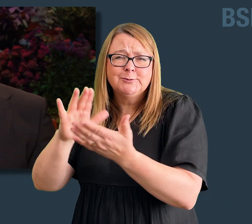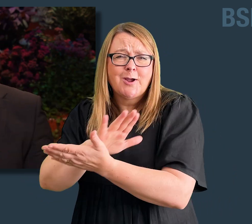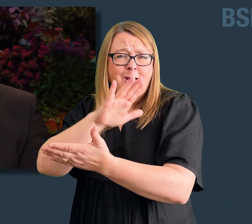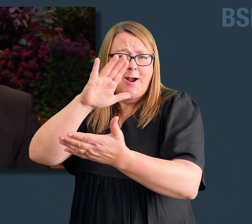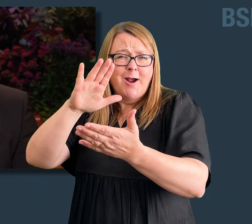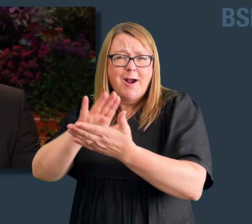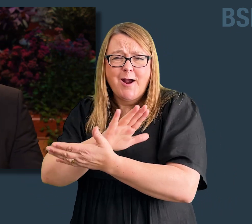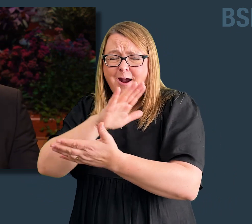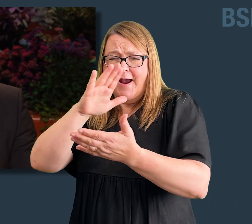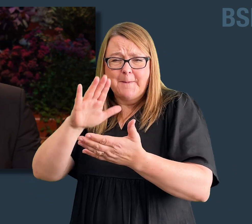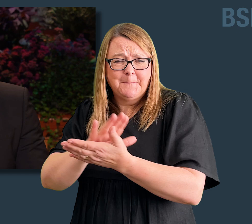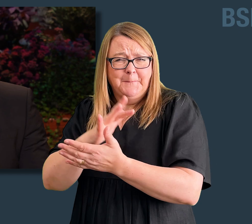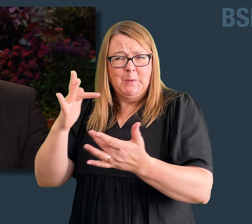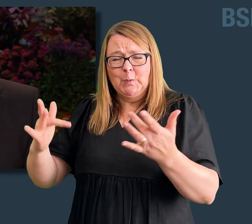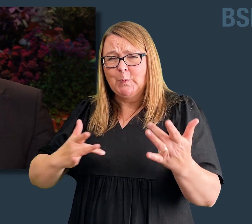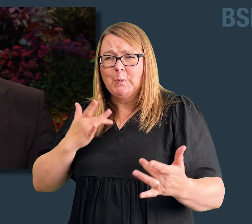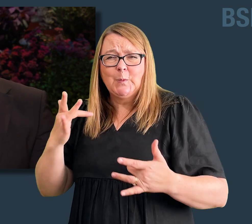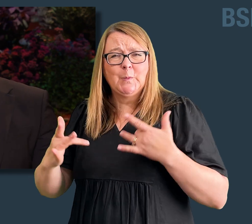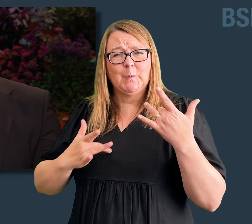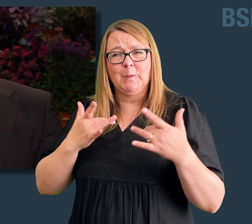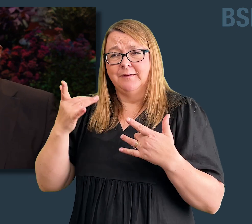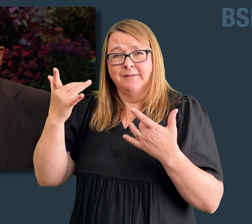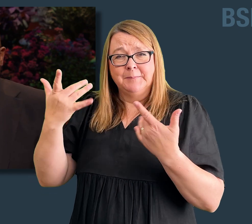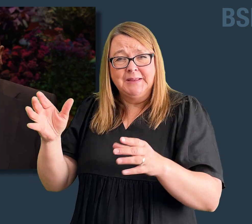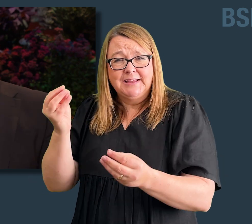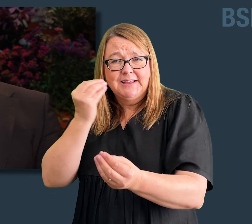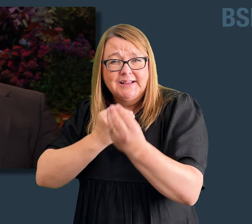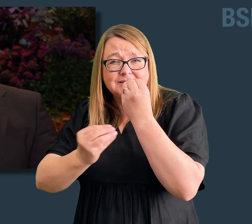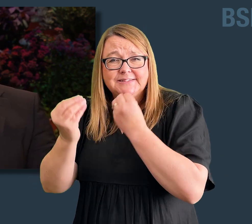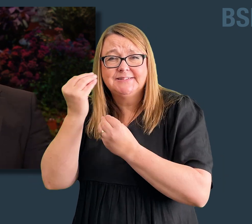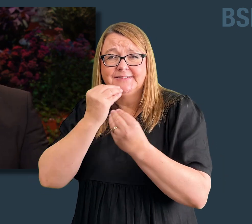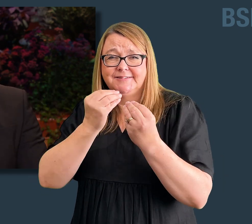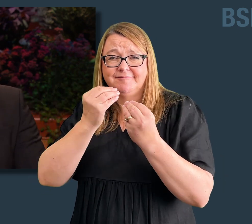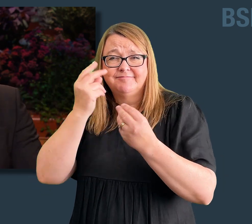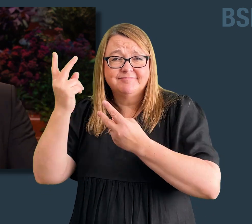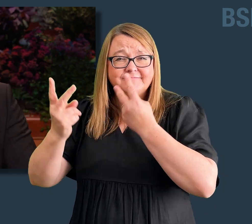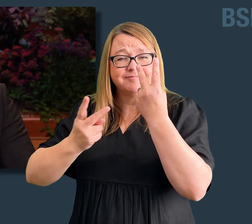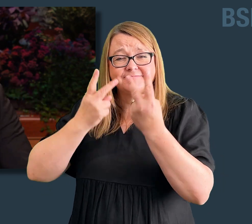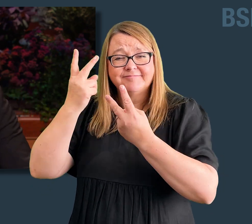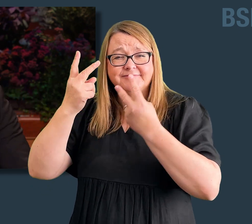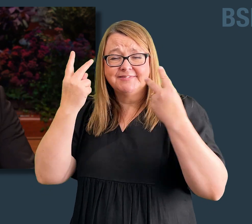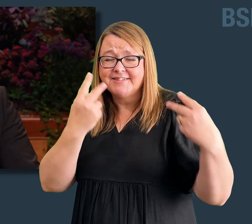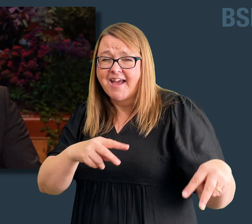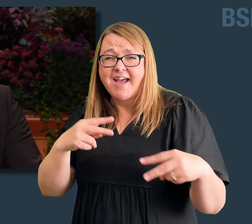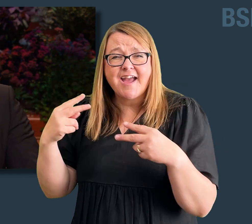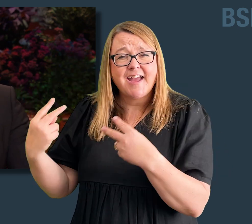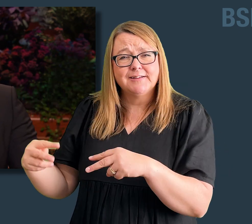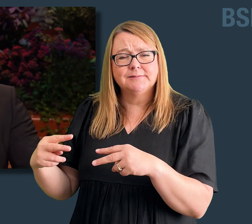happiness, excitement, as people ate, sang, and danced.